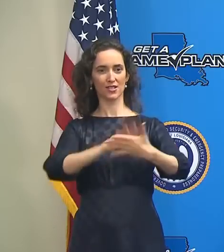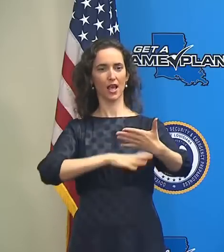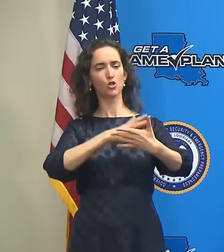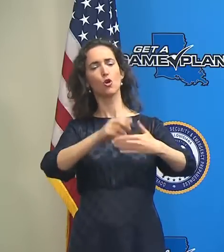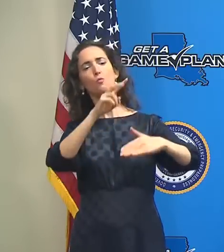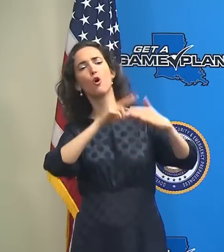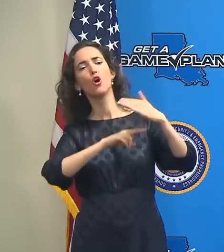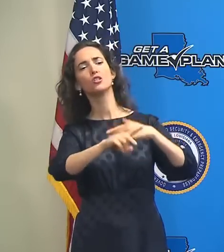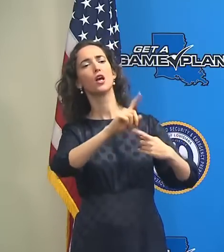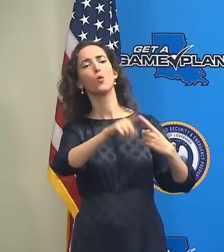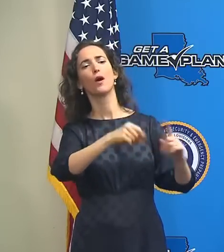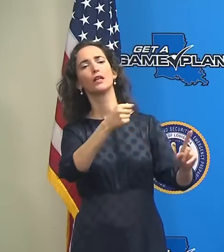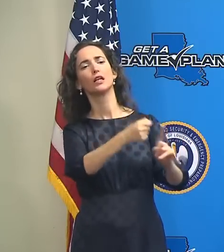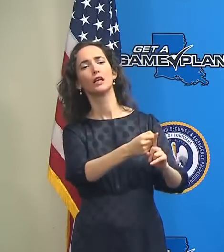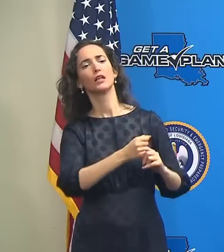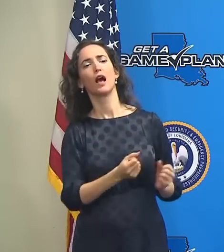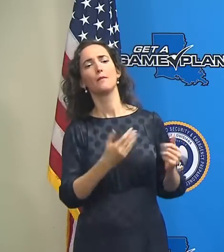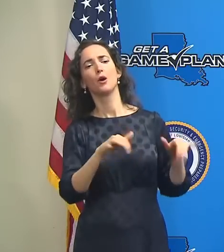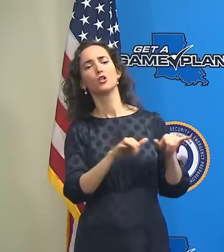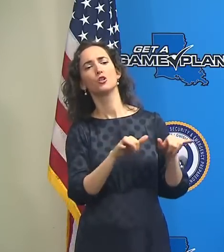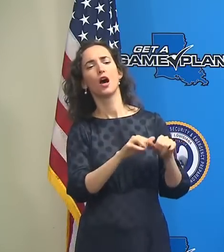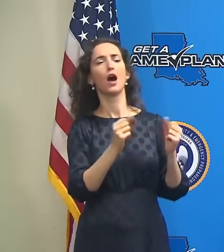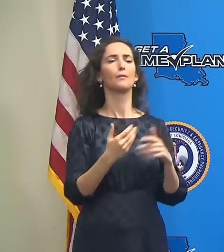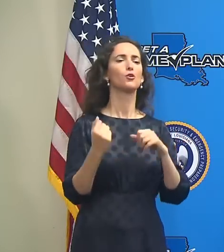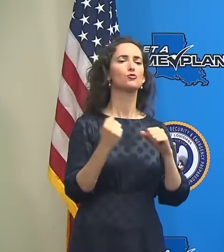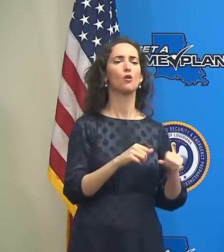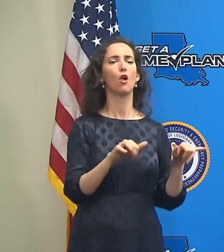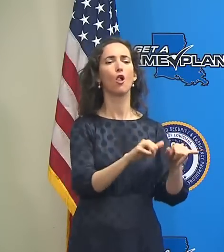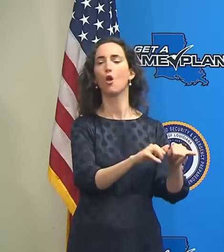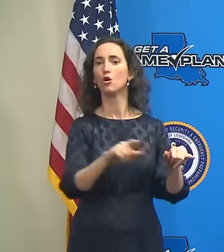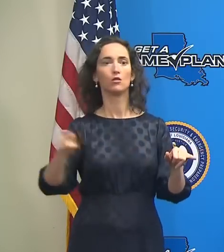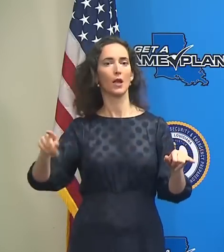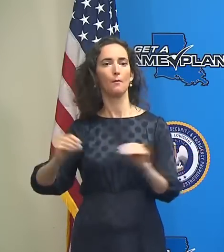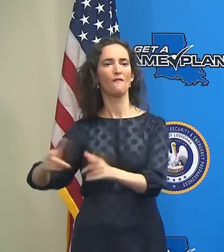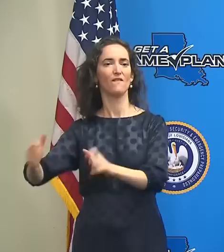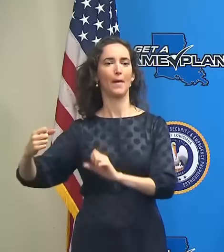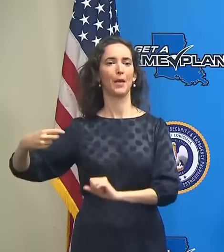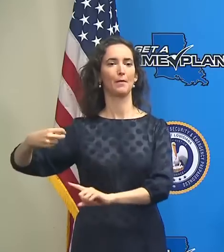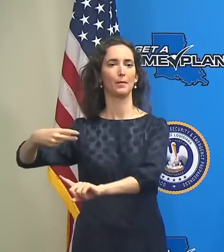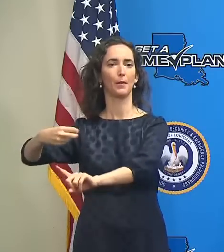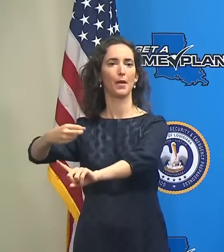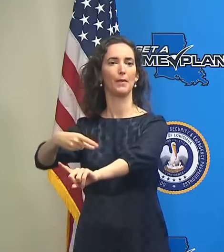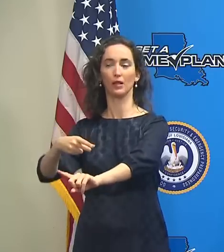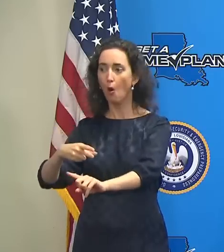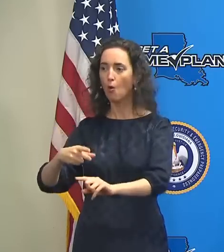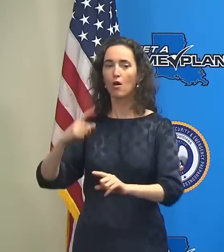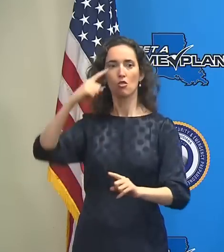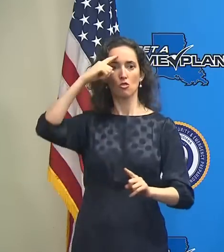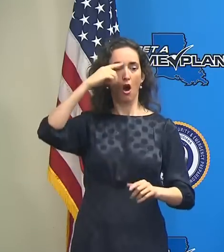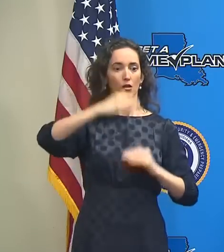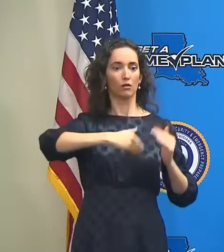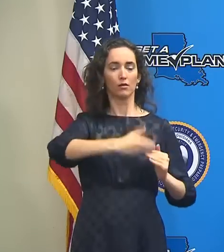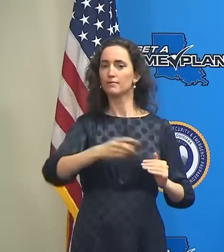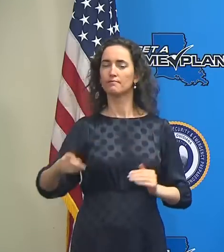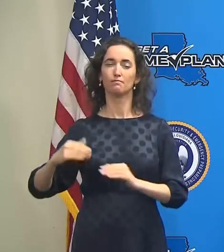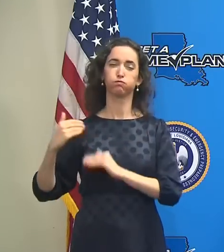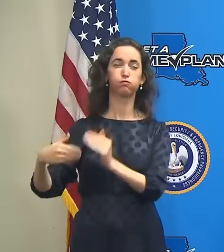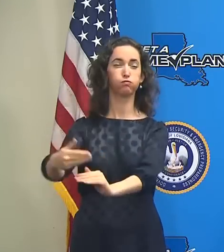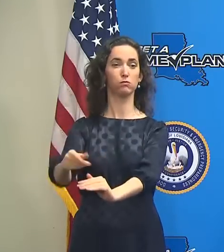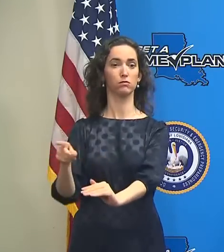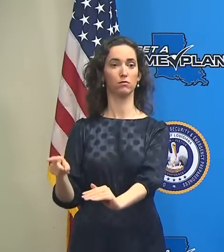projected it would be at a certain strength at a certain time, and is beating those projections, and what this means is the rapid intensification